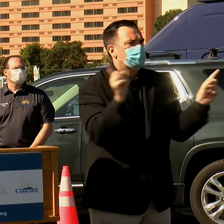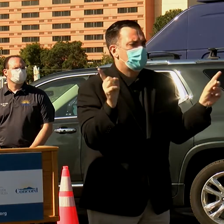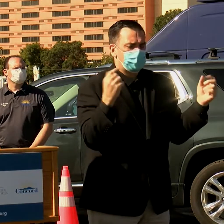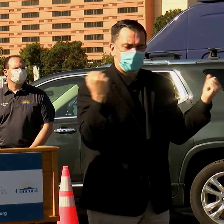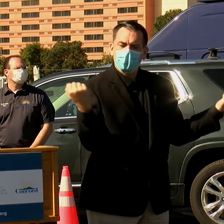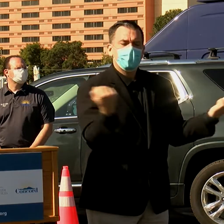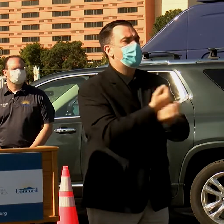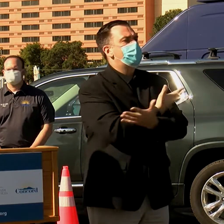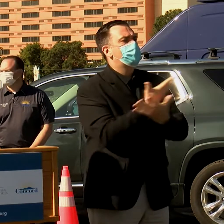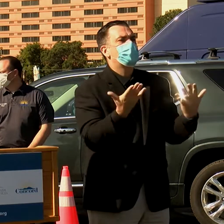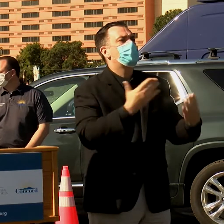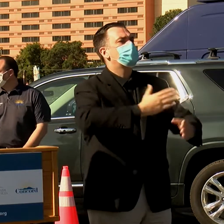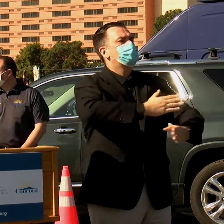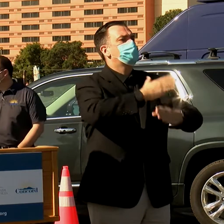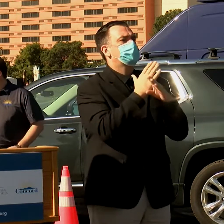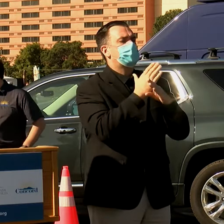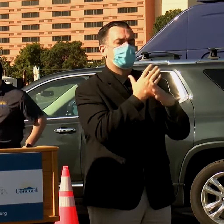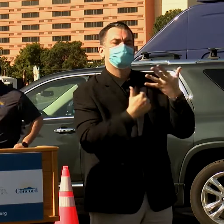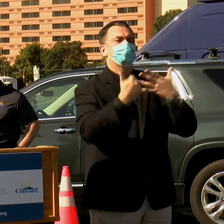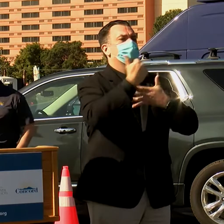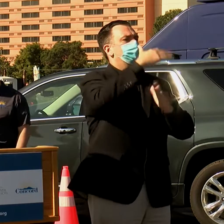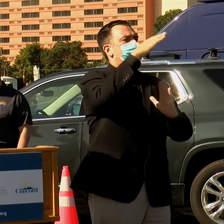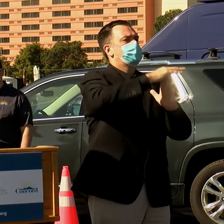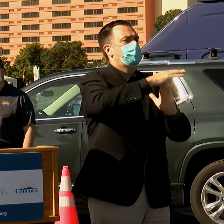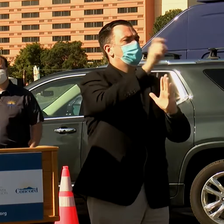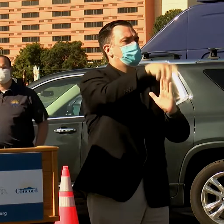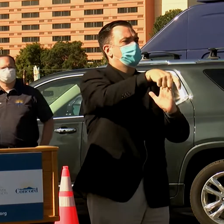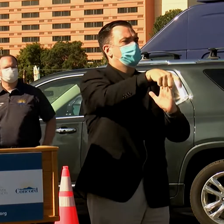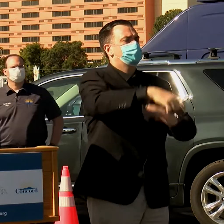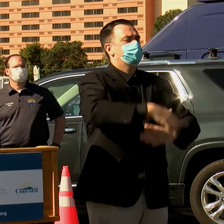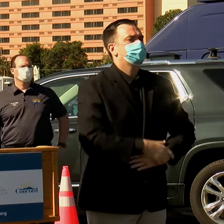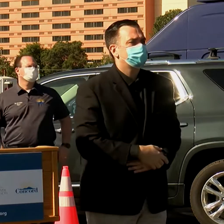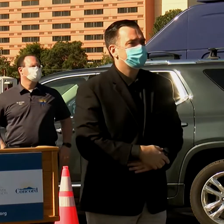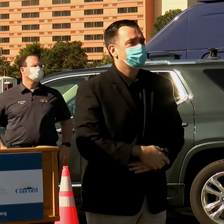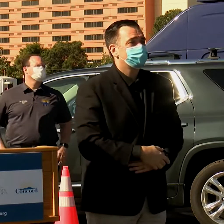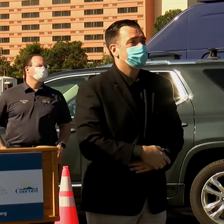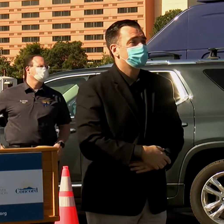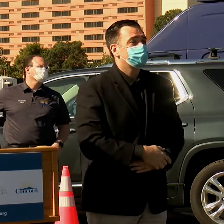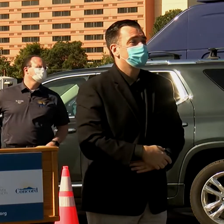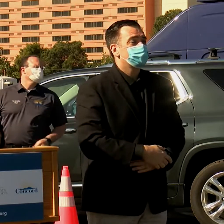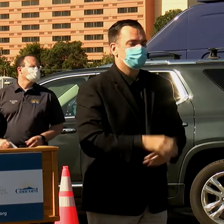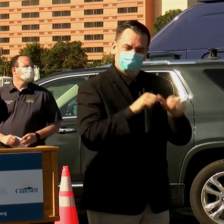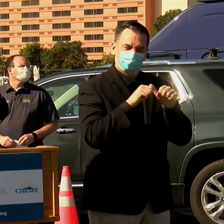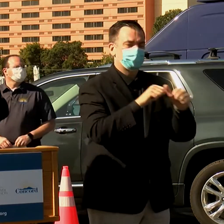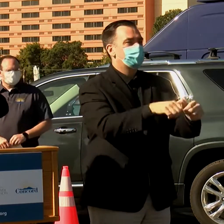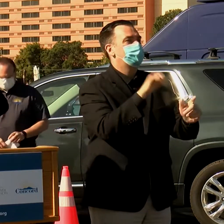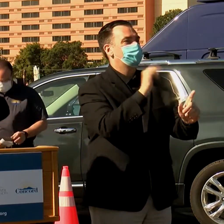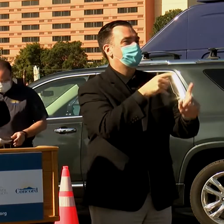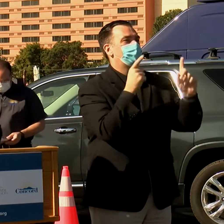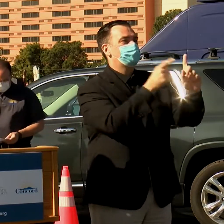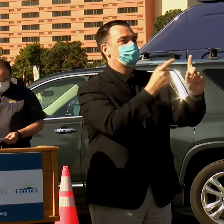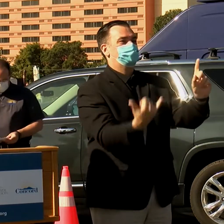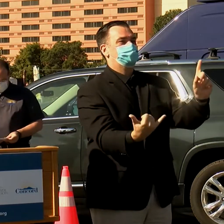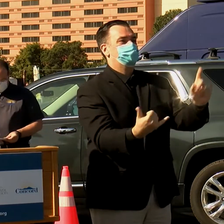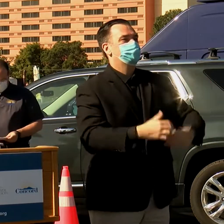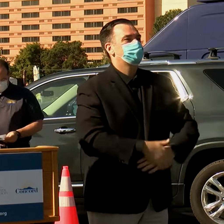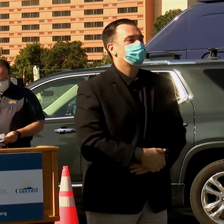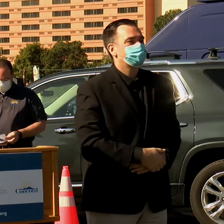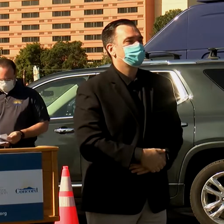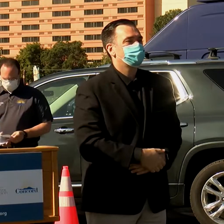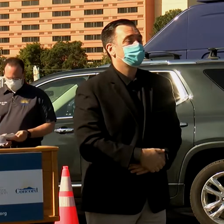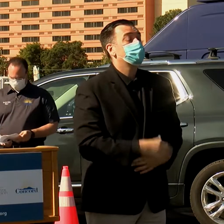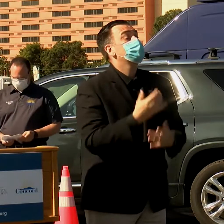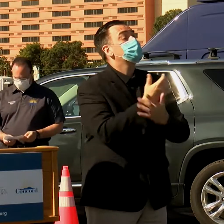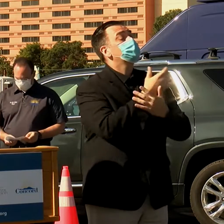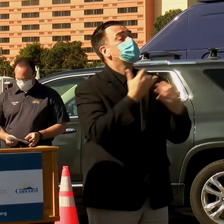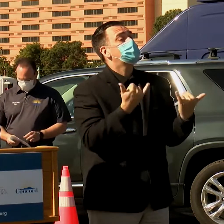everyone protected was our top priority. And we haven't strayed from that goal. Today,